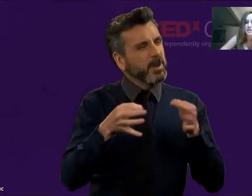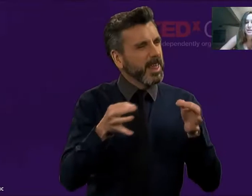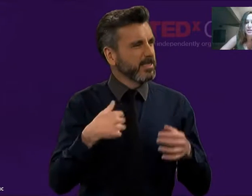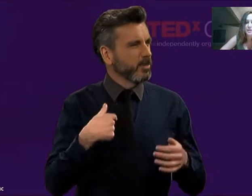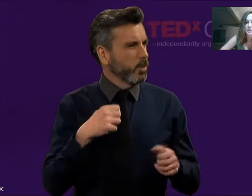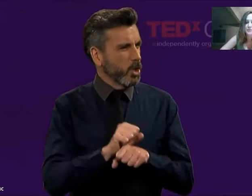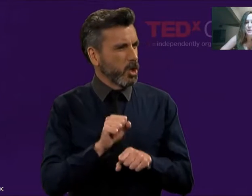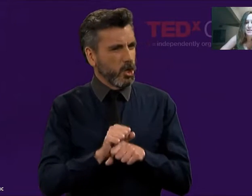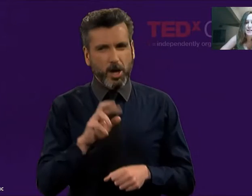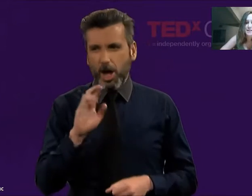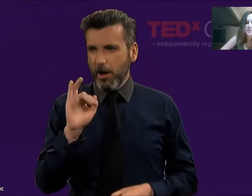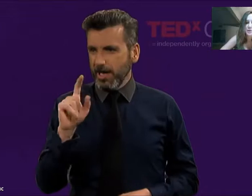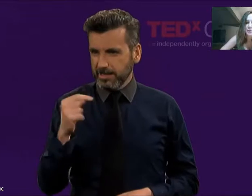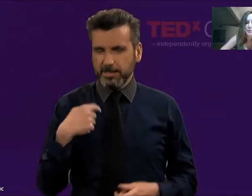here, so it feels nice to be home.